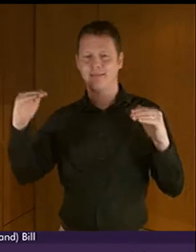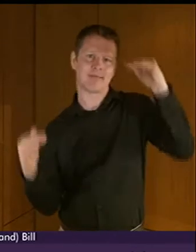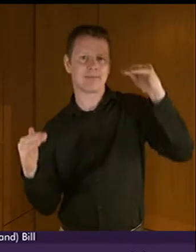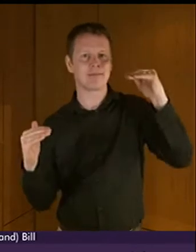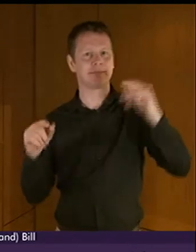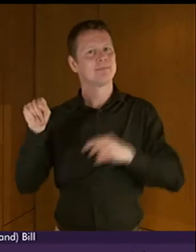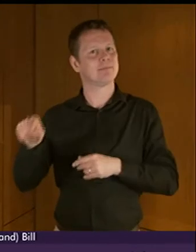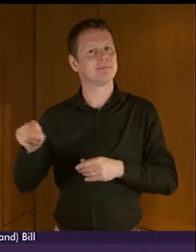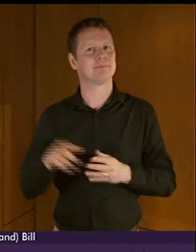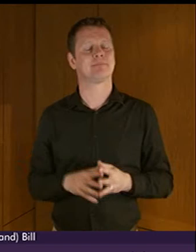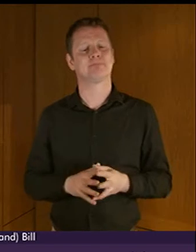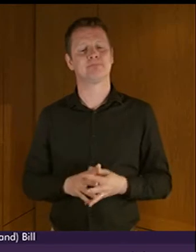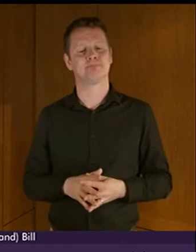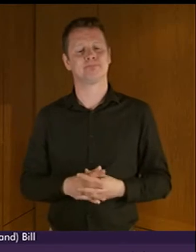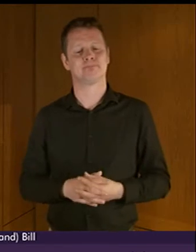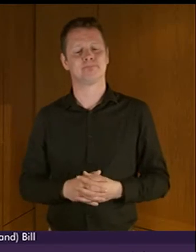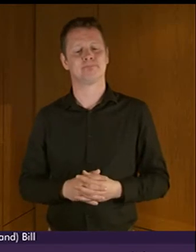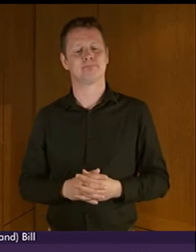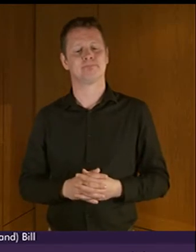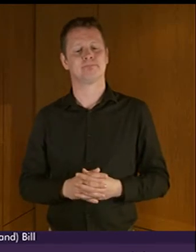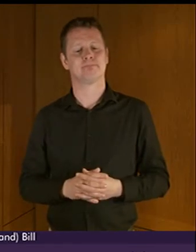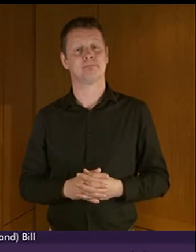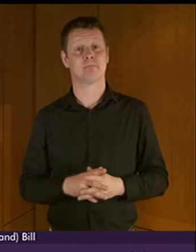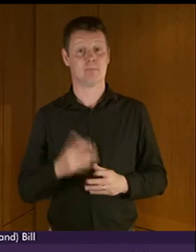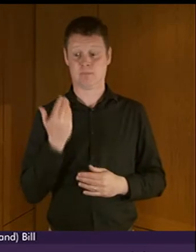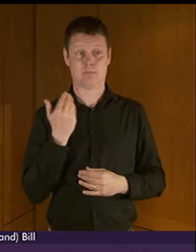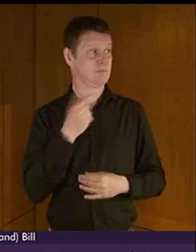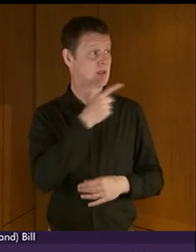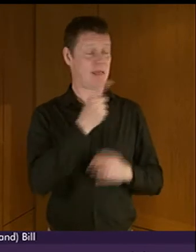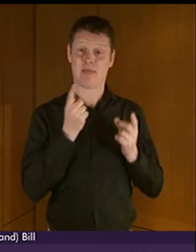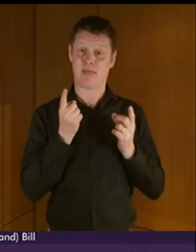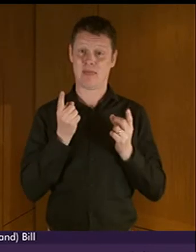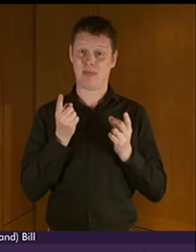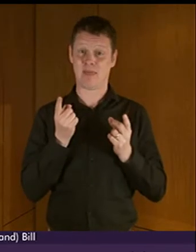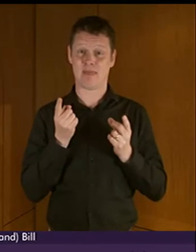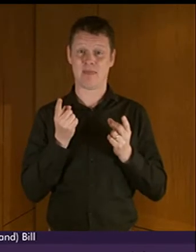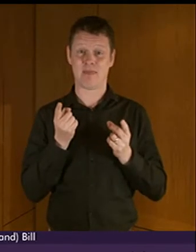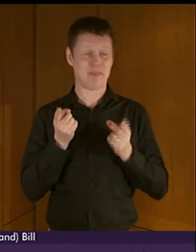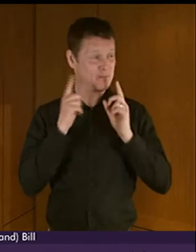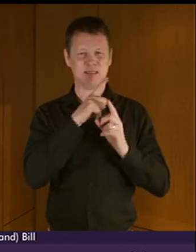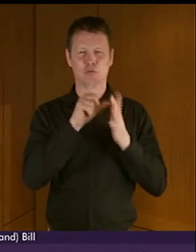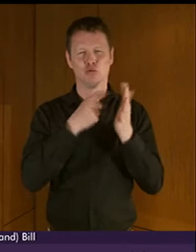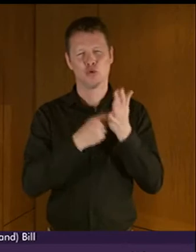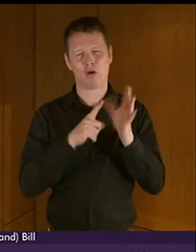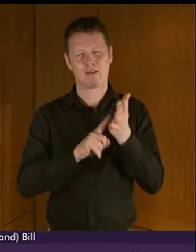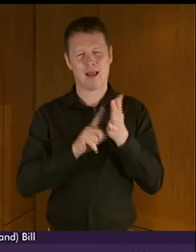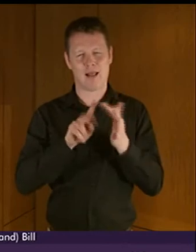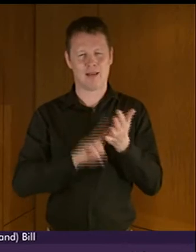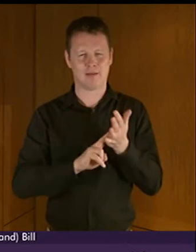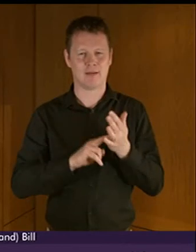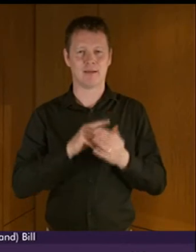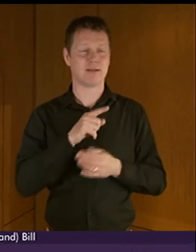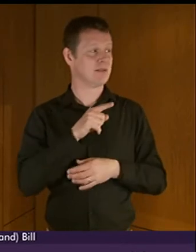during evidence the Minister for Learning Science and Scotland Languages Dr. Alan provided us with a